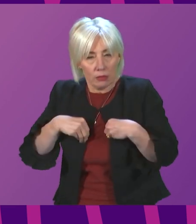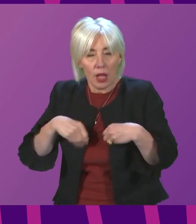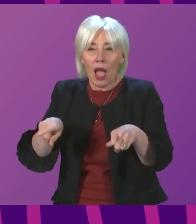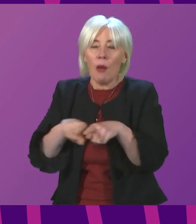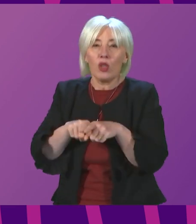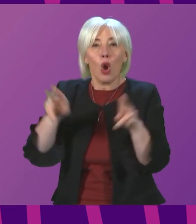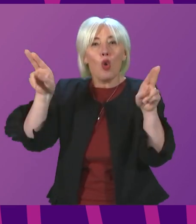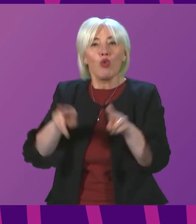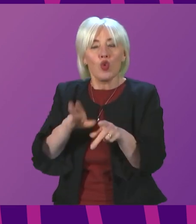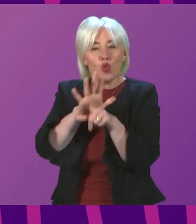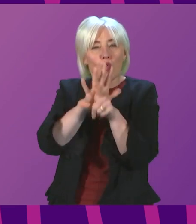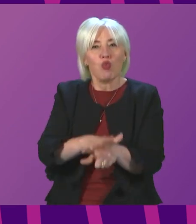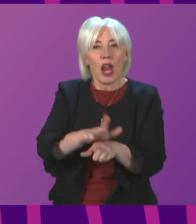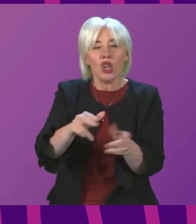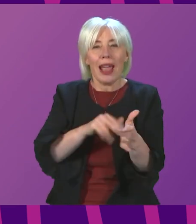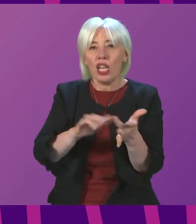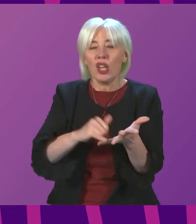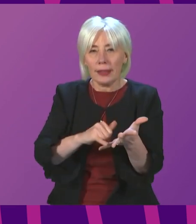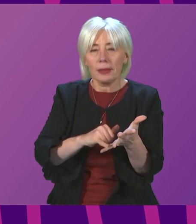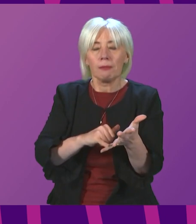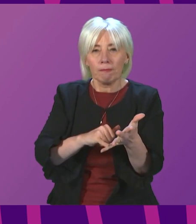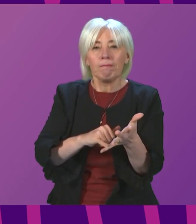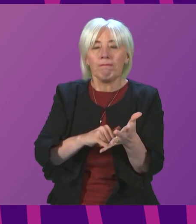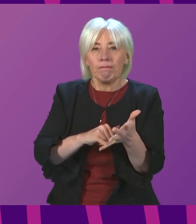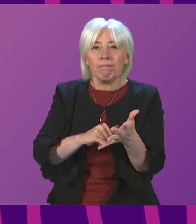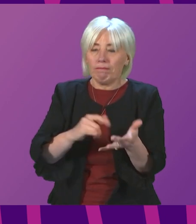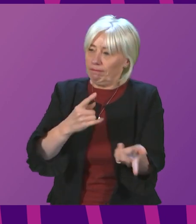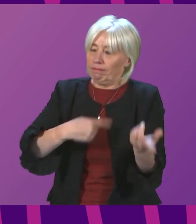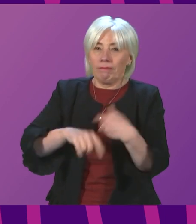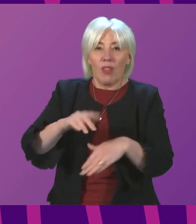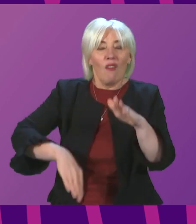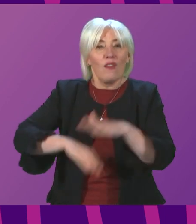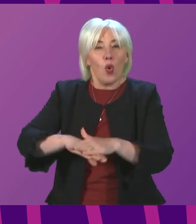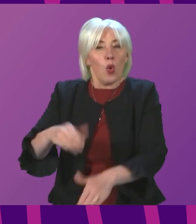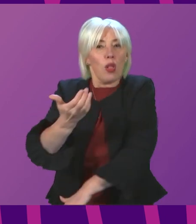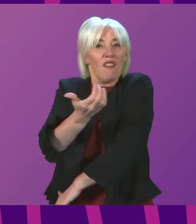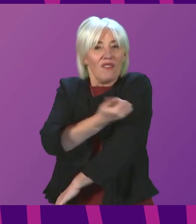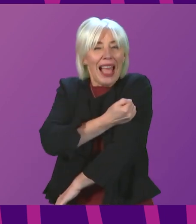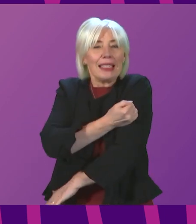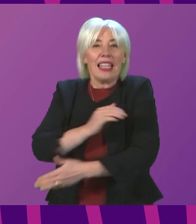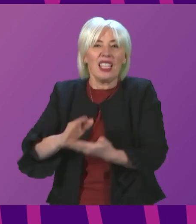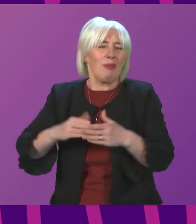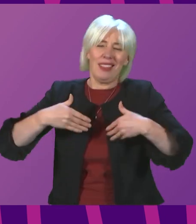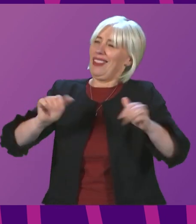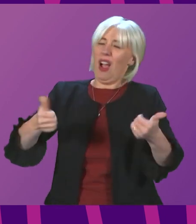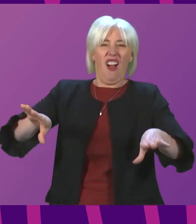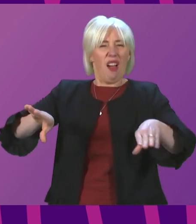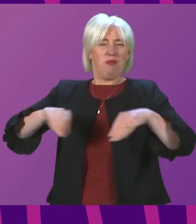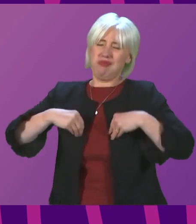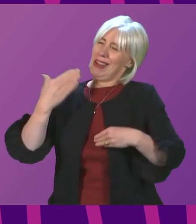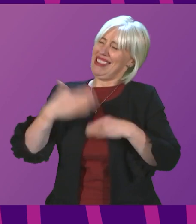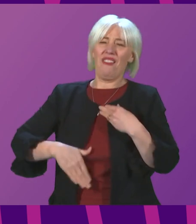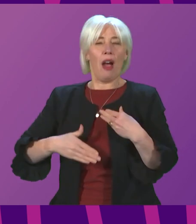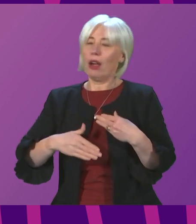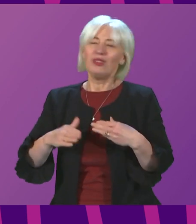pressure on the National Health Service. And even though being fully vaccinated doesn't completely eradicate anyone's risk of